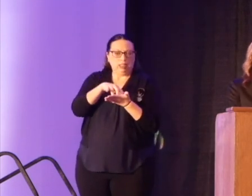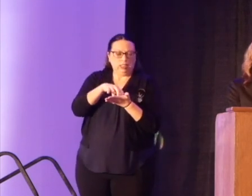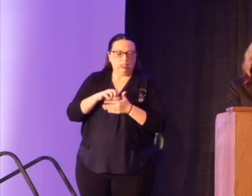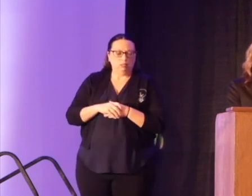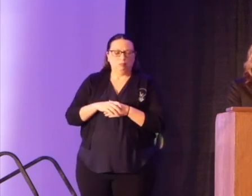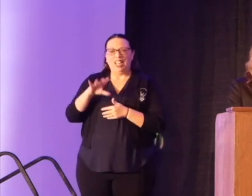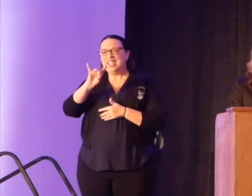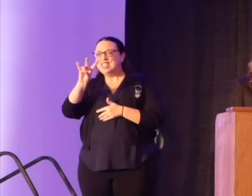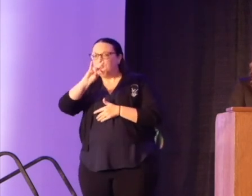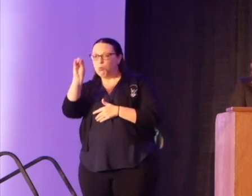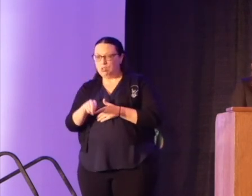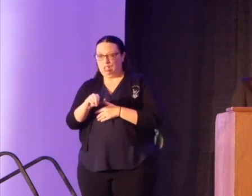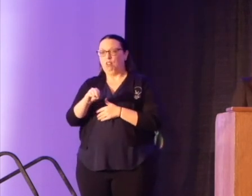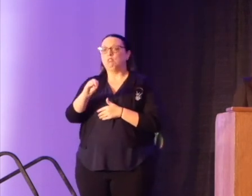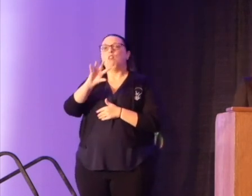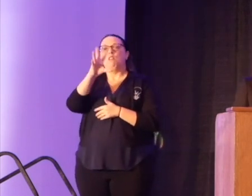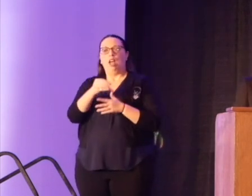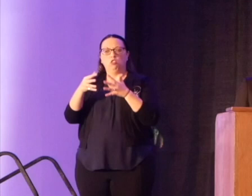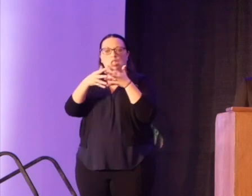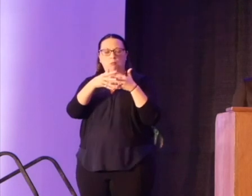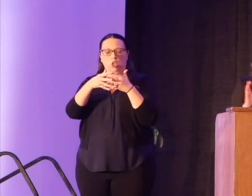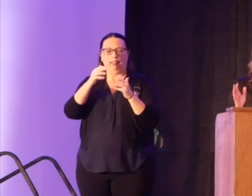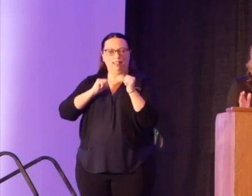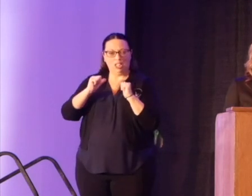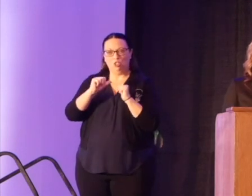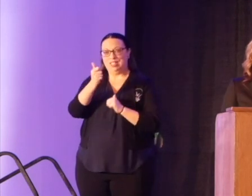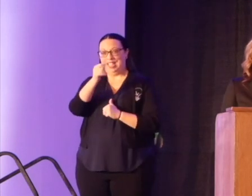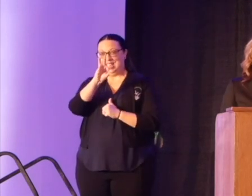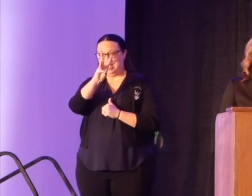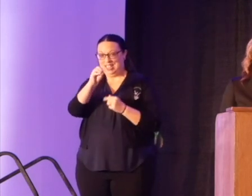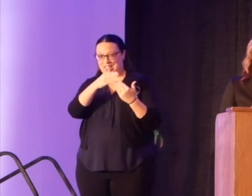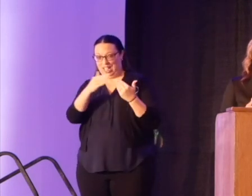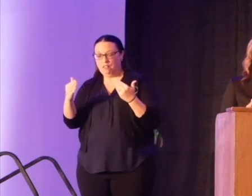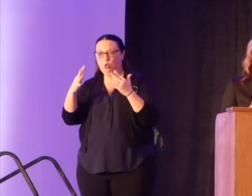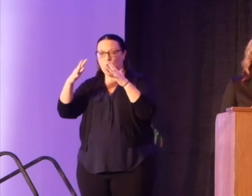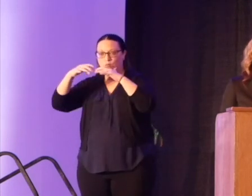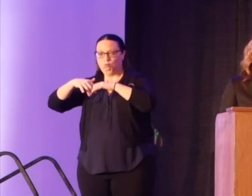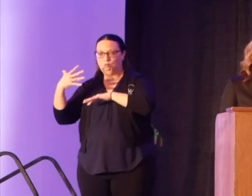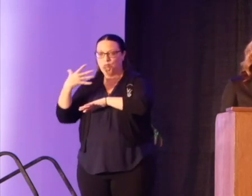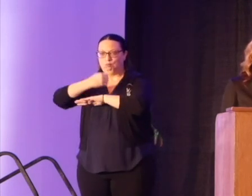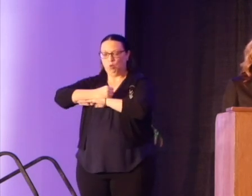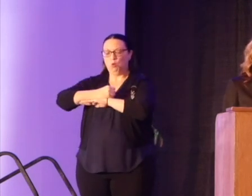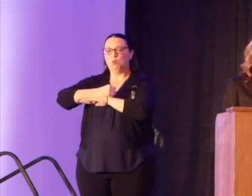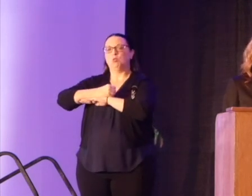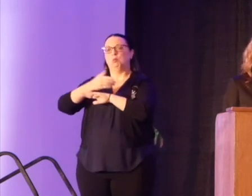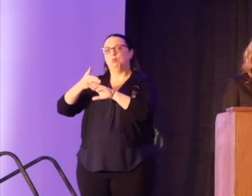founded in the 1960s and beyond went out of business by the mid-1990s.